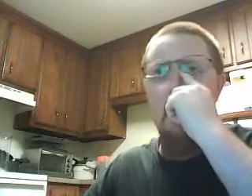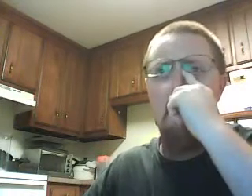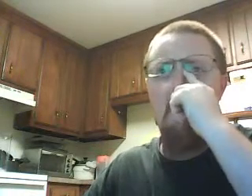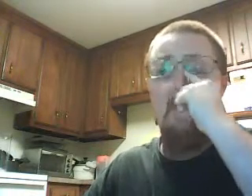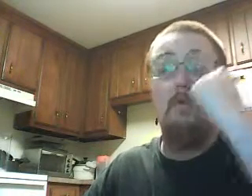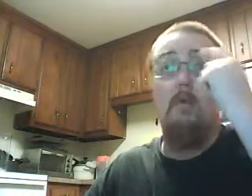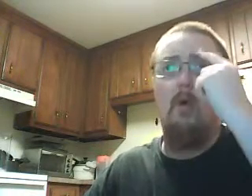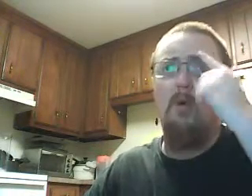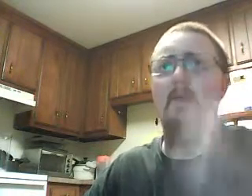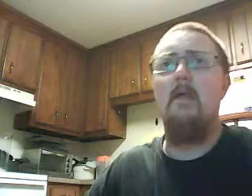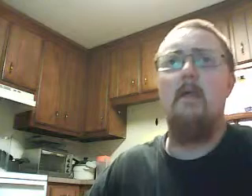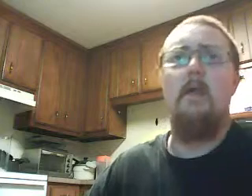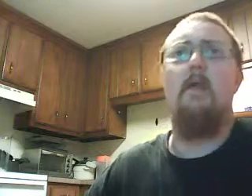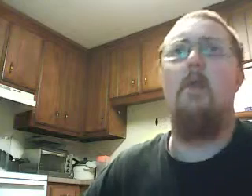If you've never heard of it, you know,